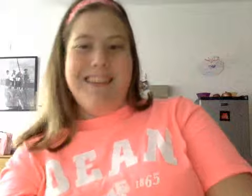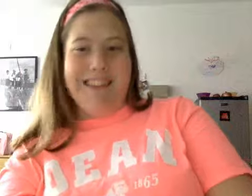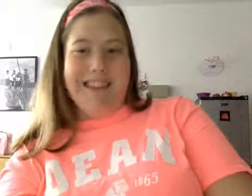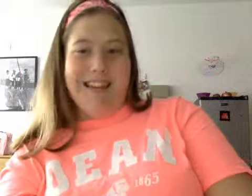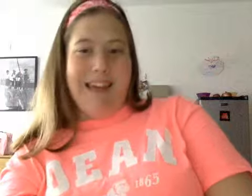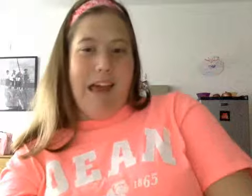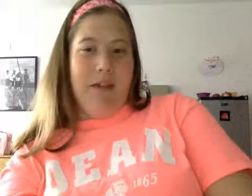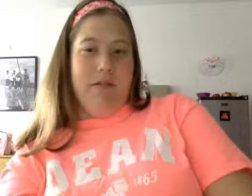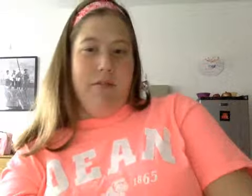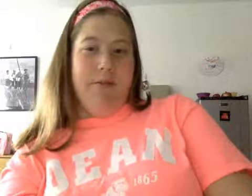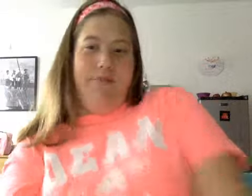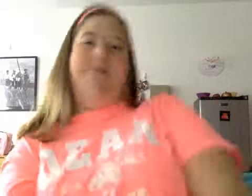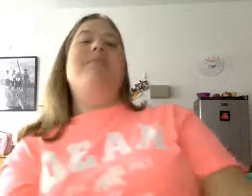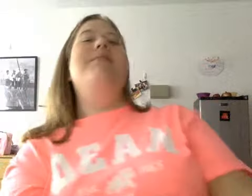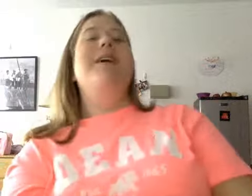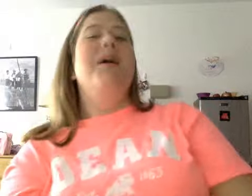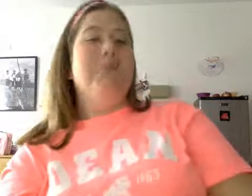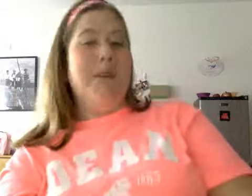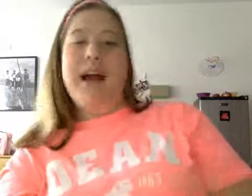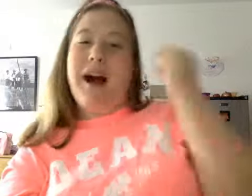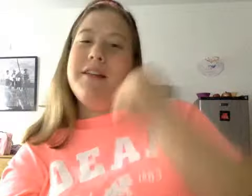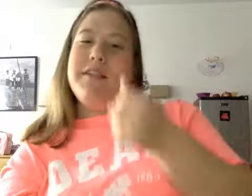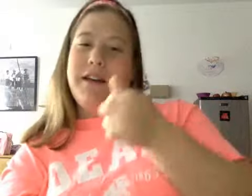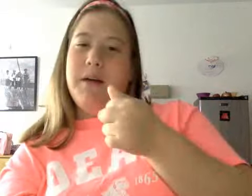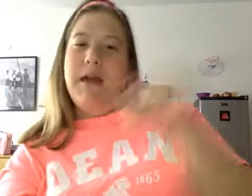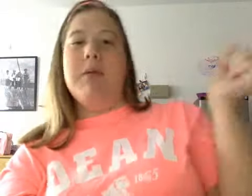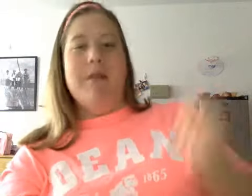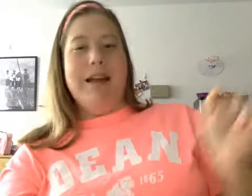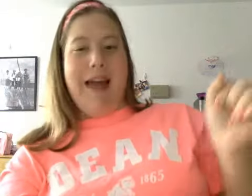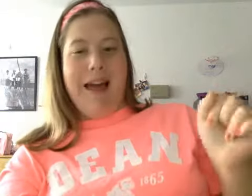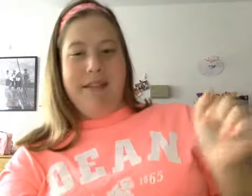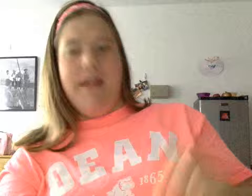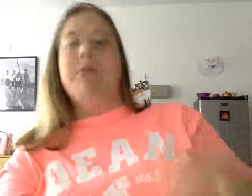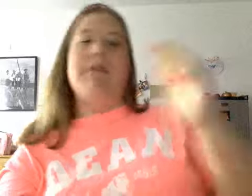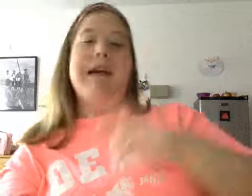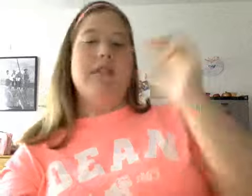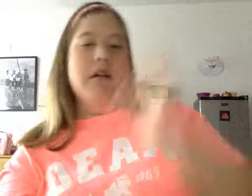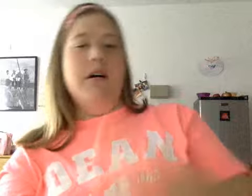yeah that was weird but awesome am I right guys am I right oh